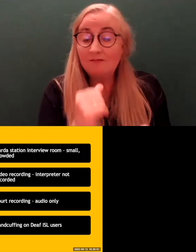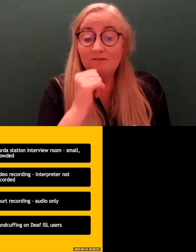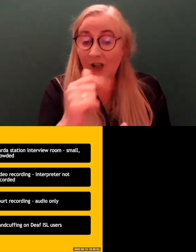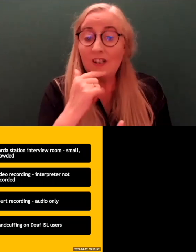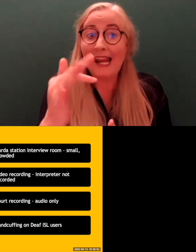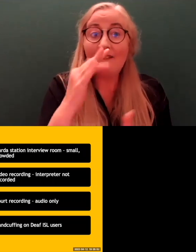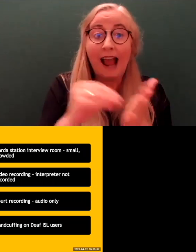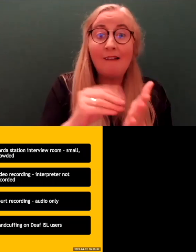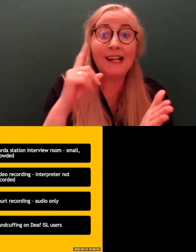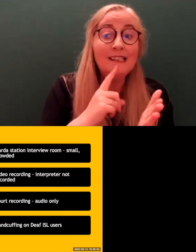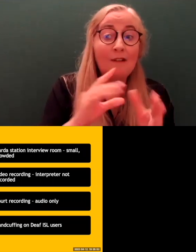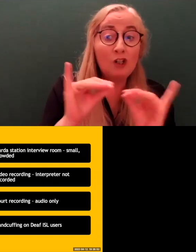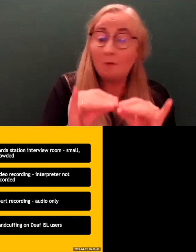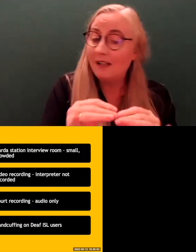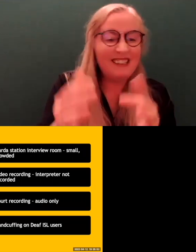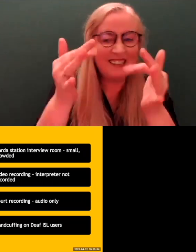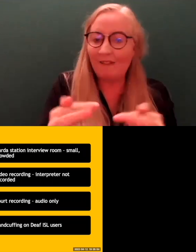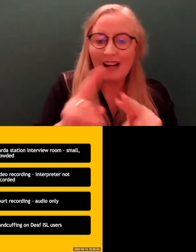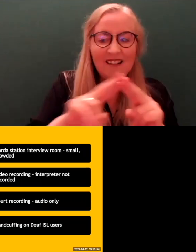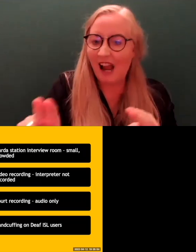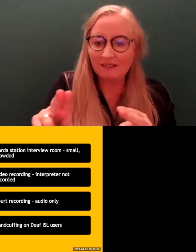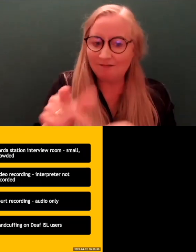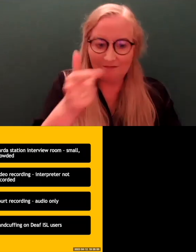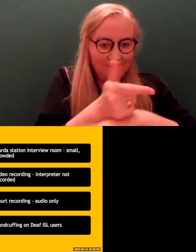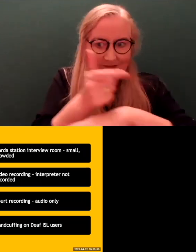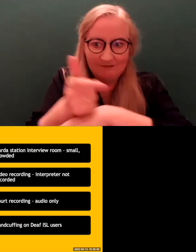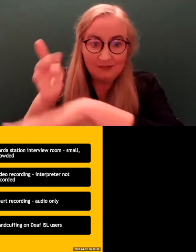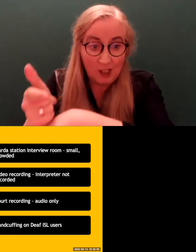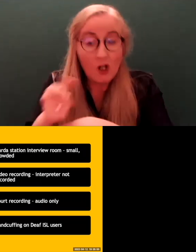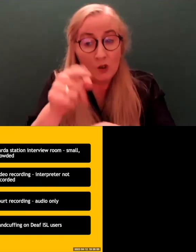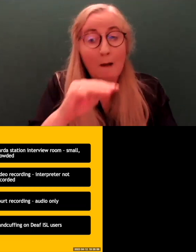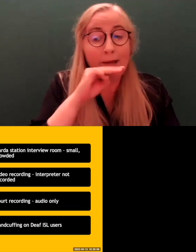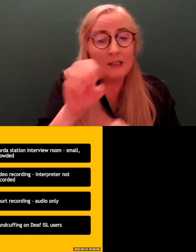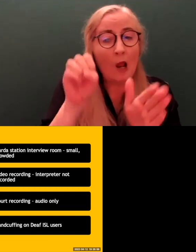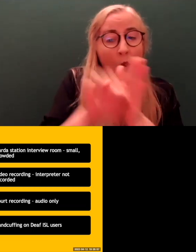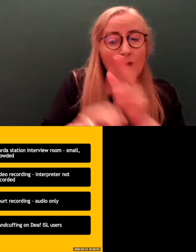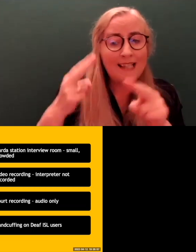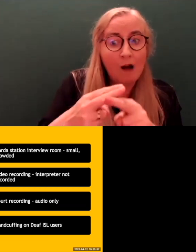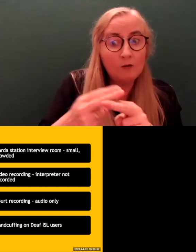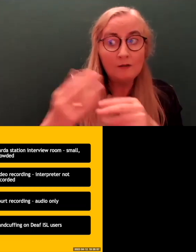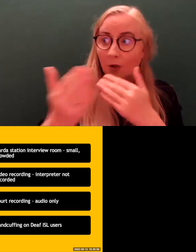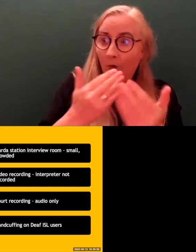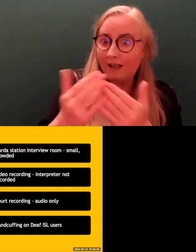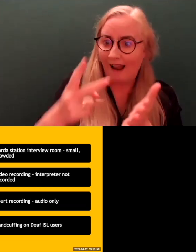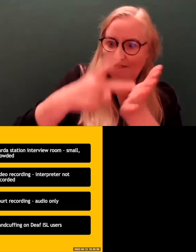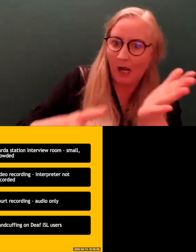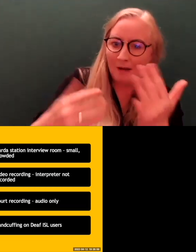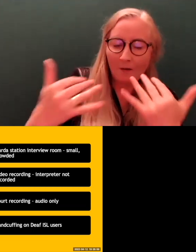it's definitely not catching everybody. So you're losing out on something that's very valuable, because if you're relying later on